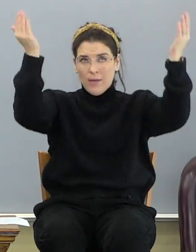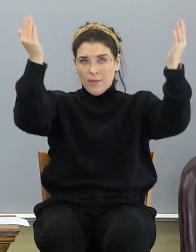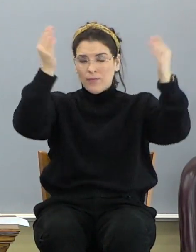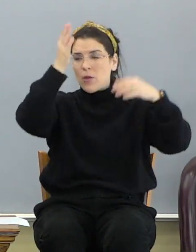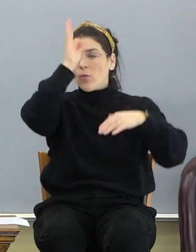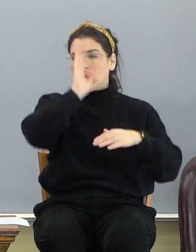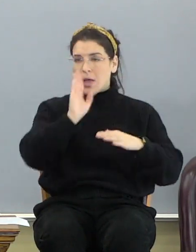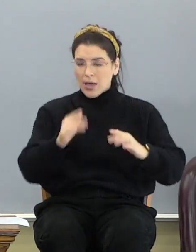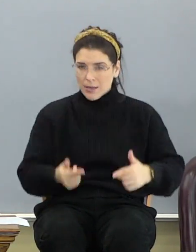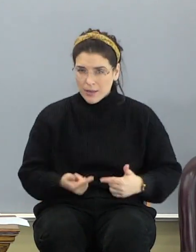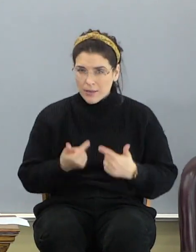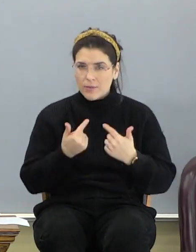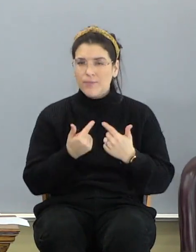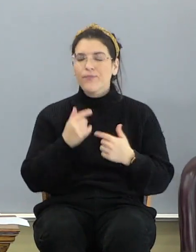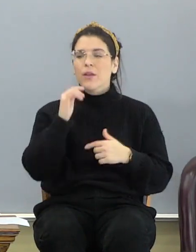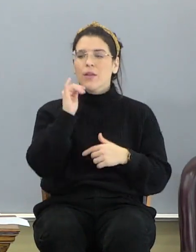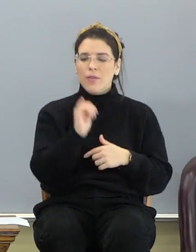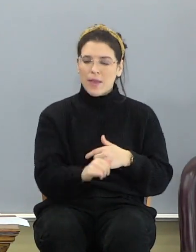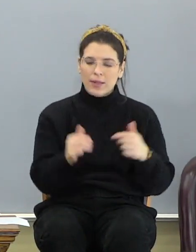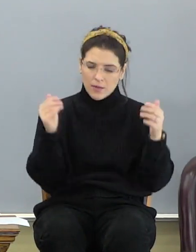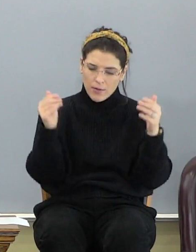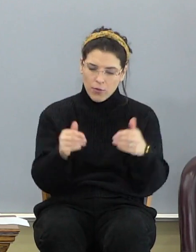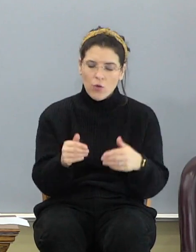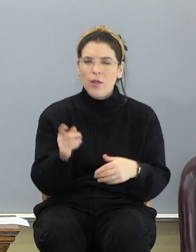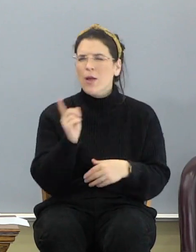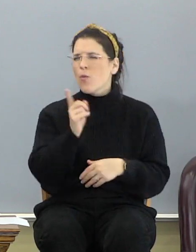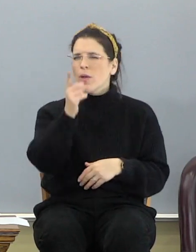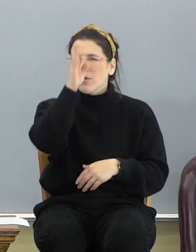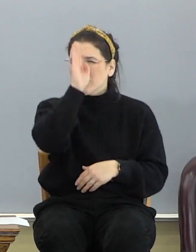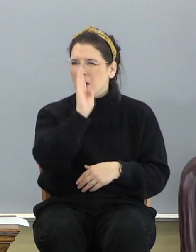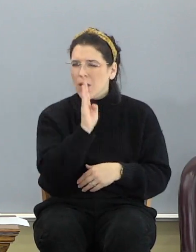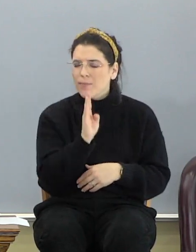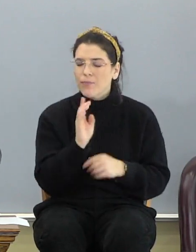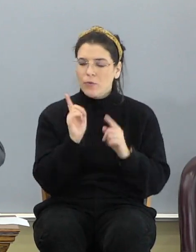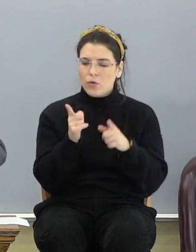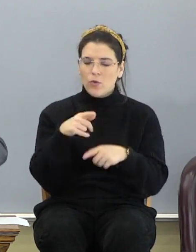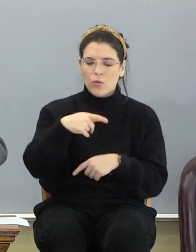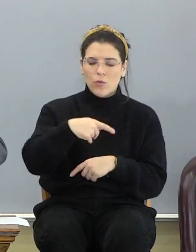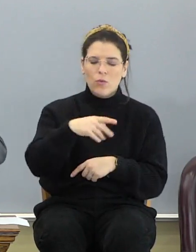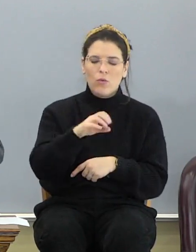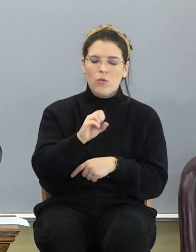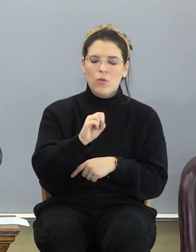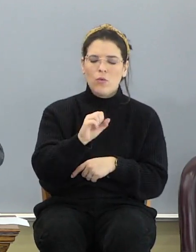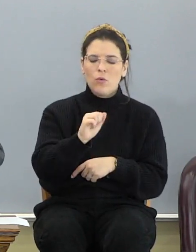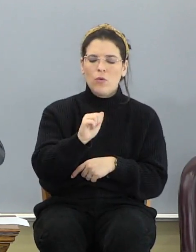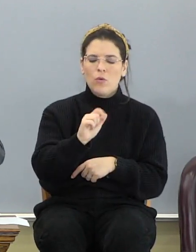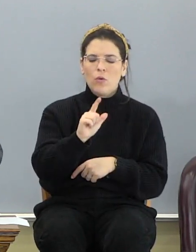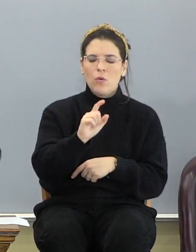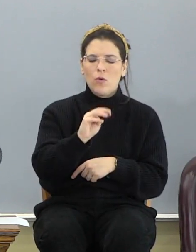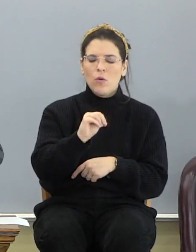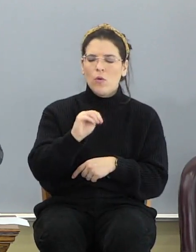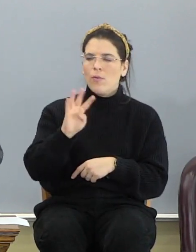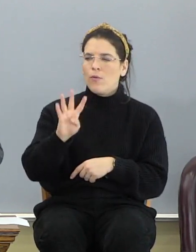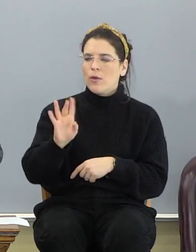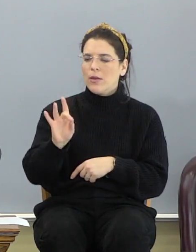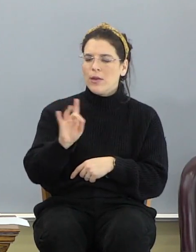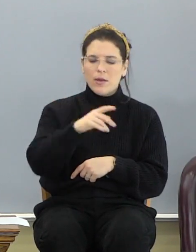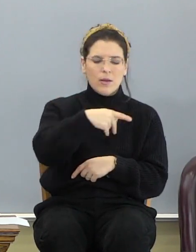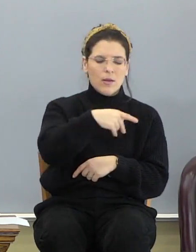about where God lives. That's the issue. Now where is God? Come with me to Psalm 48. When you talk about